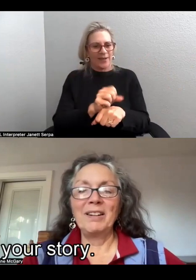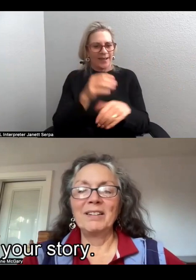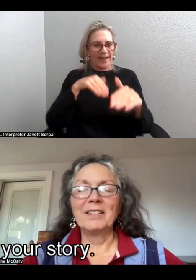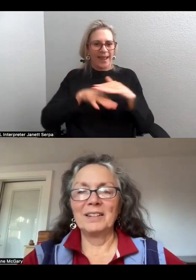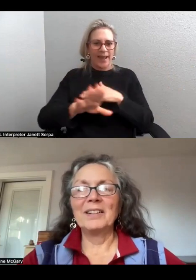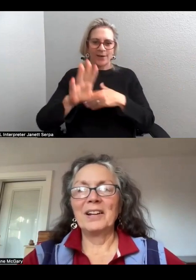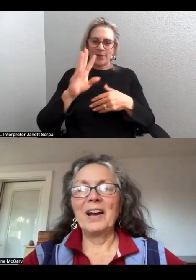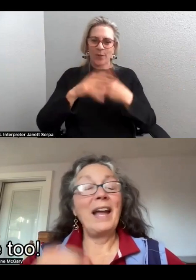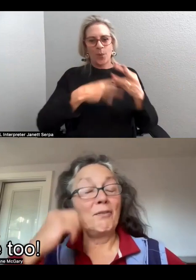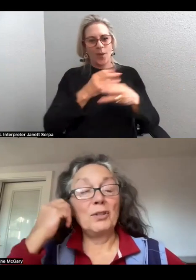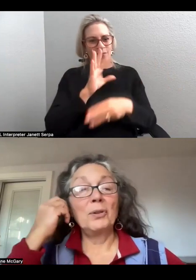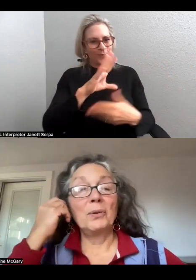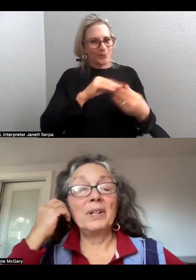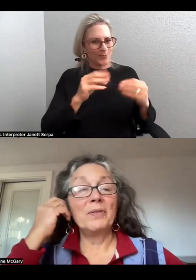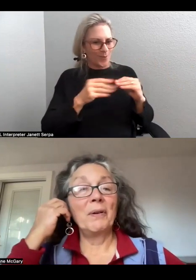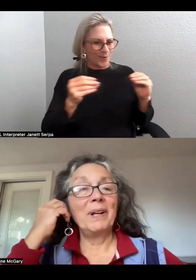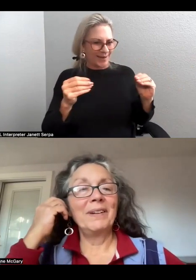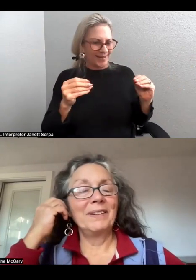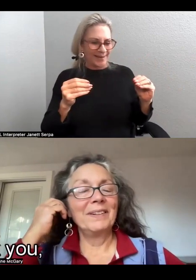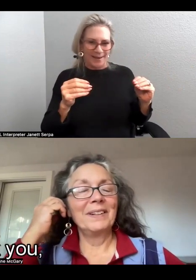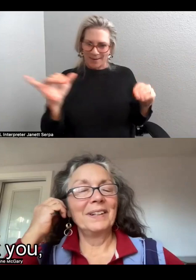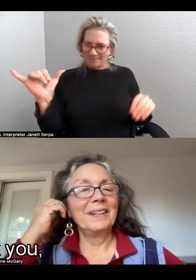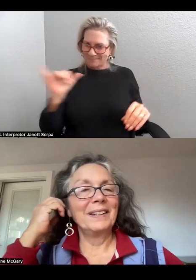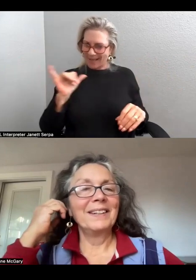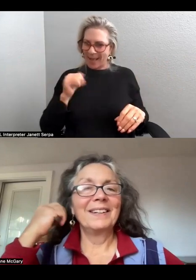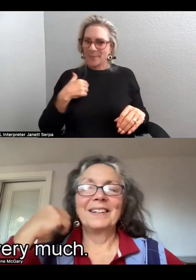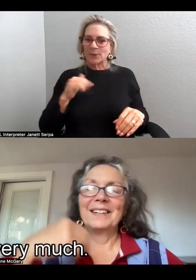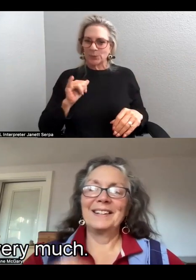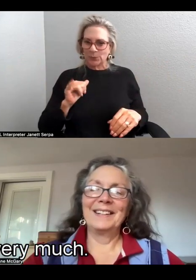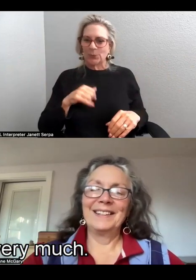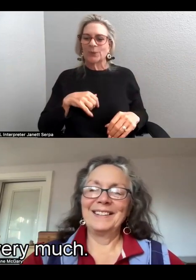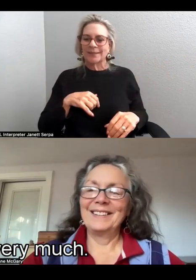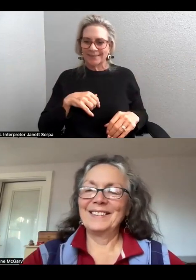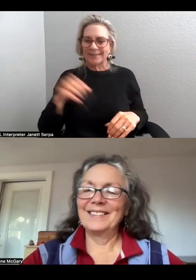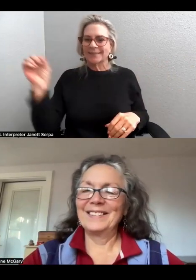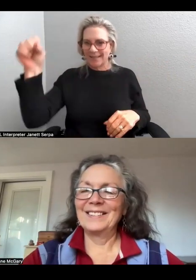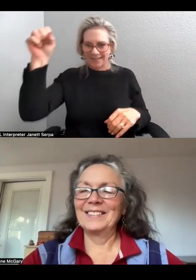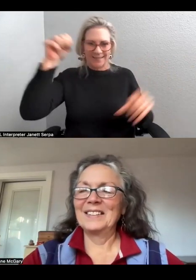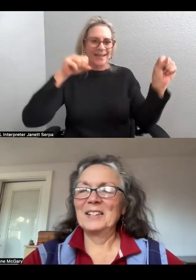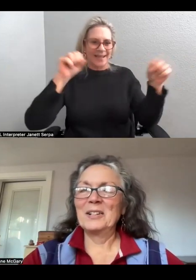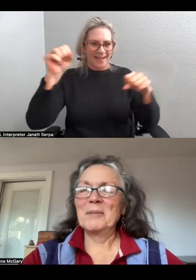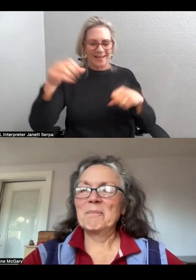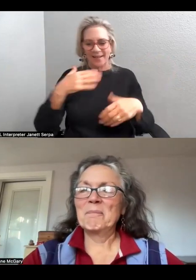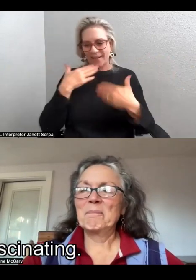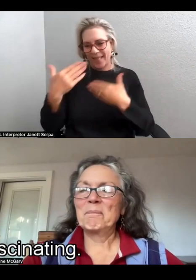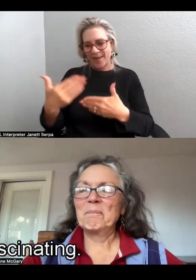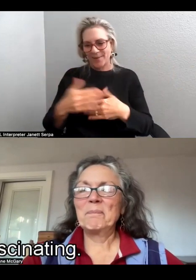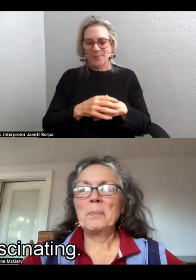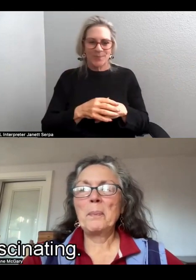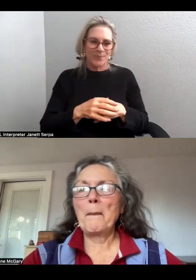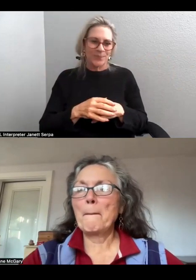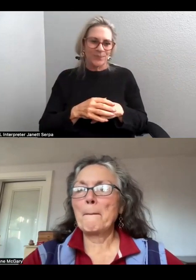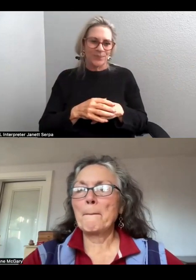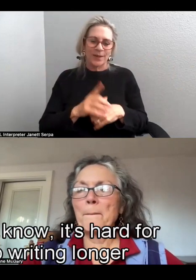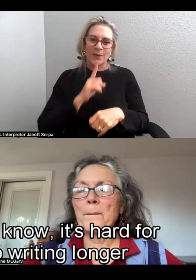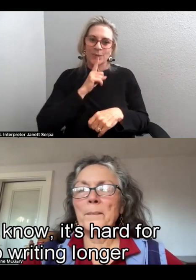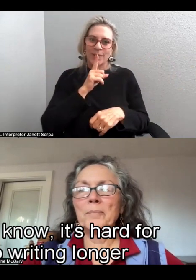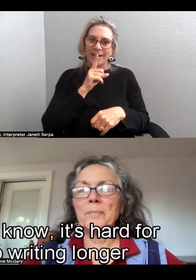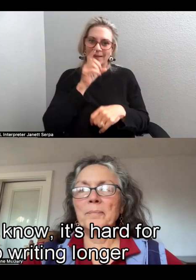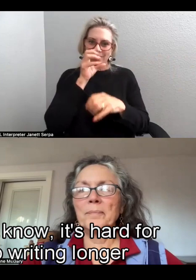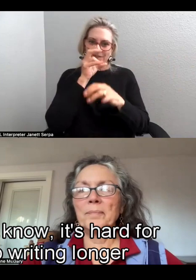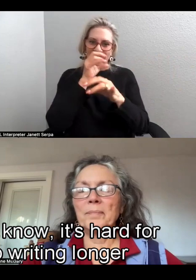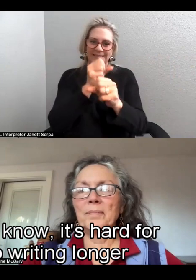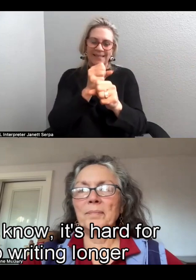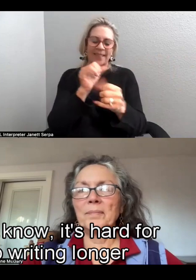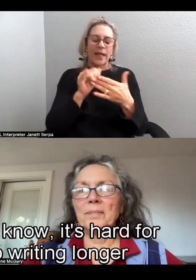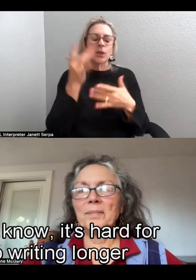your story. I have too. Thank you. Thank you very much. It is truly fascinating. And that's